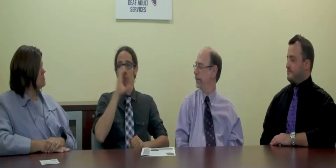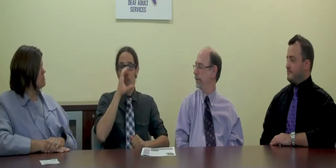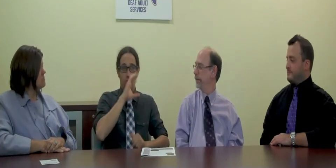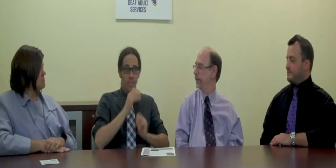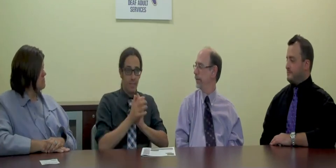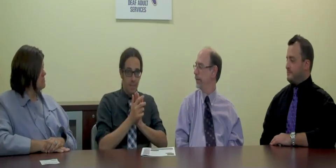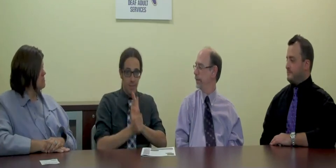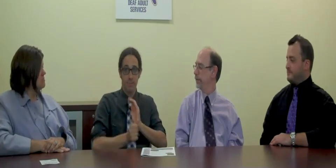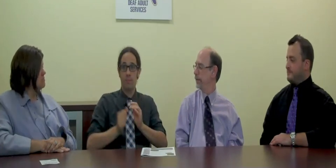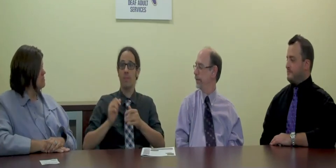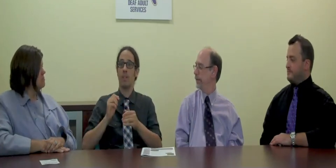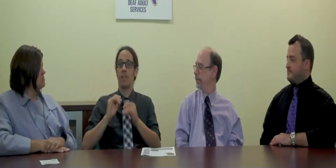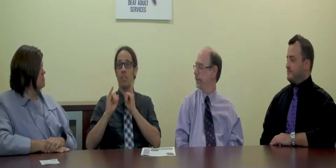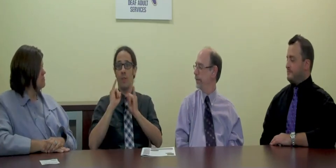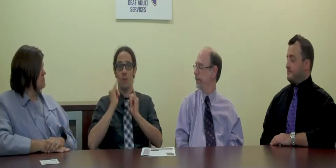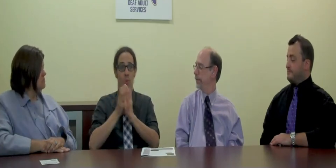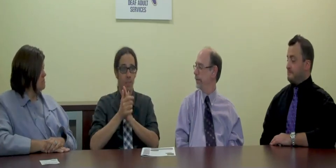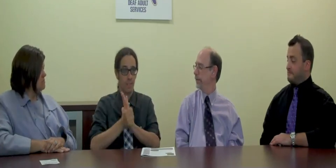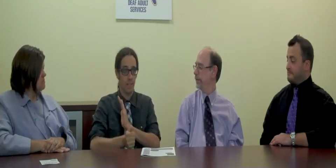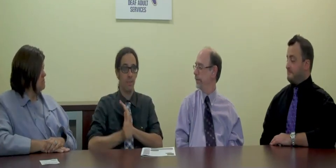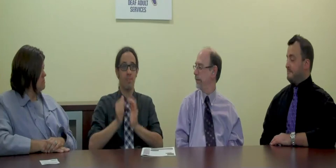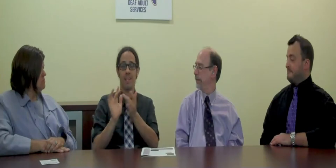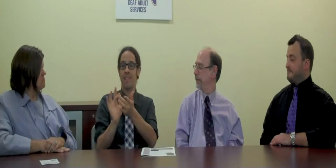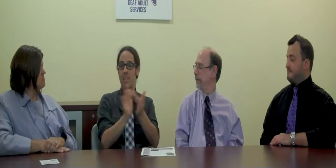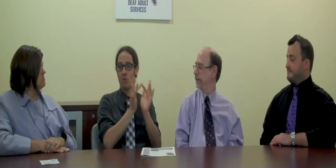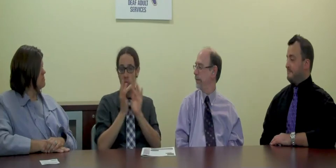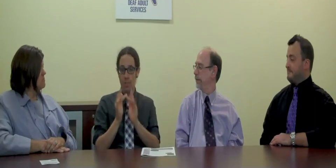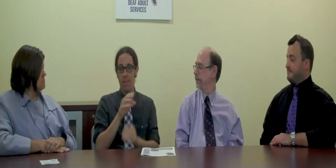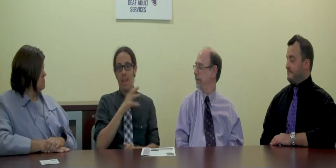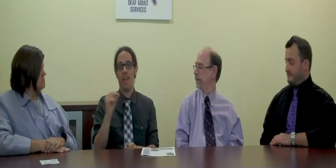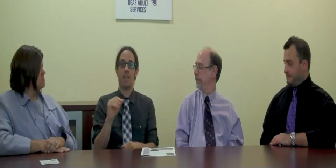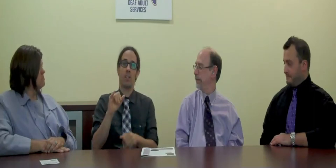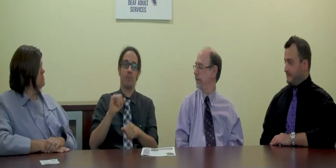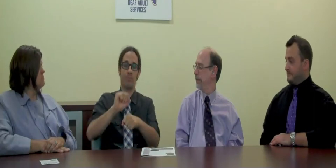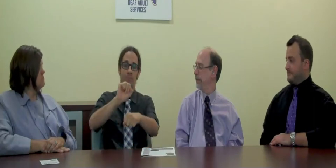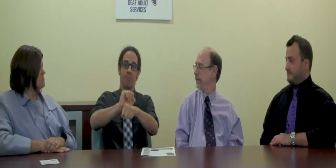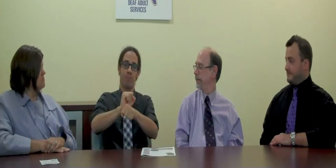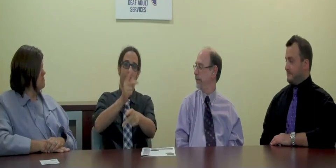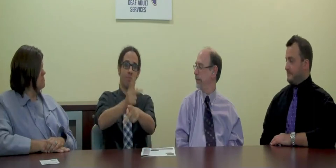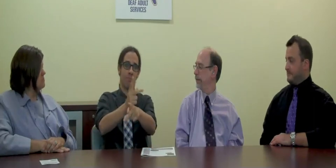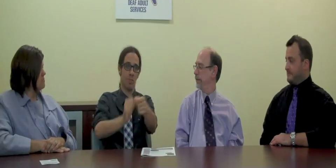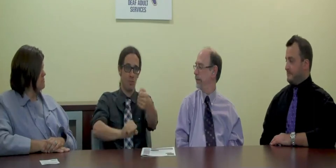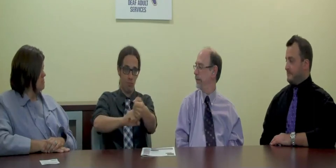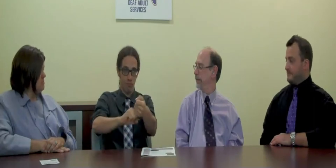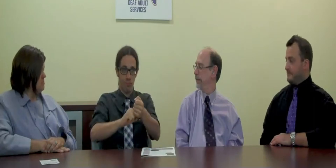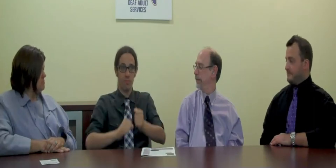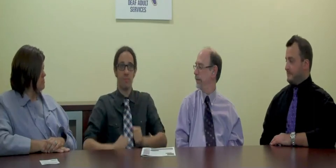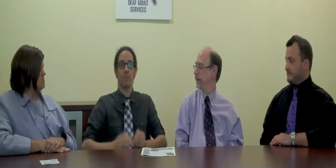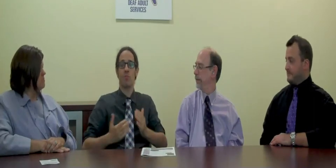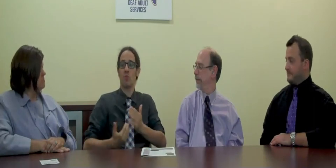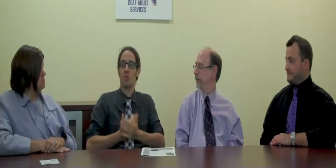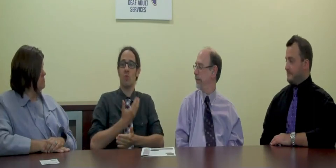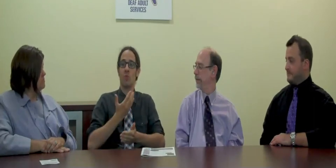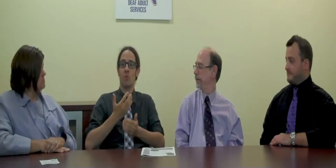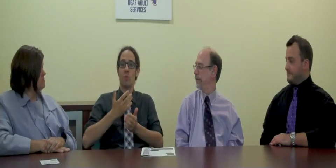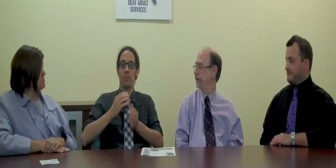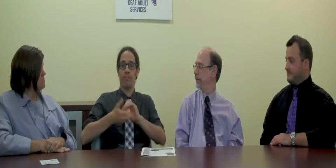readiness evaluations, resume building, job search coaching, interview skills, networking, and job retention support.